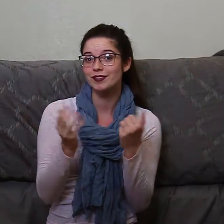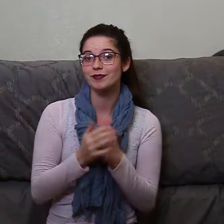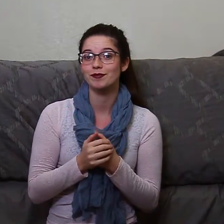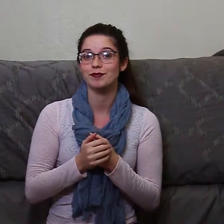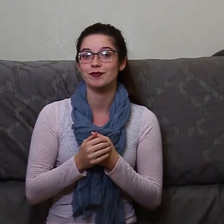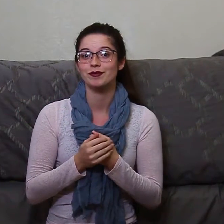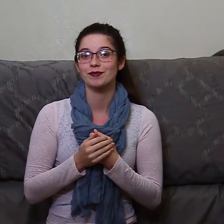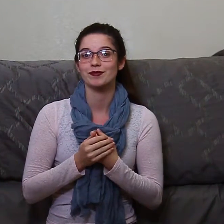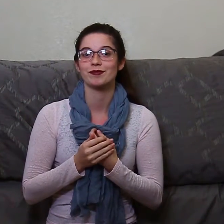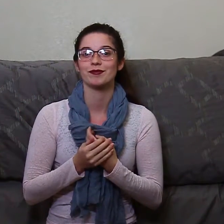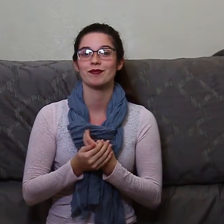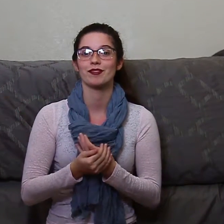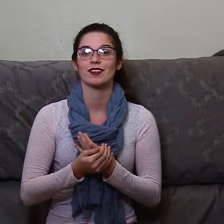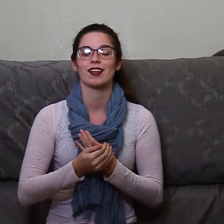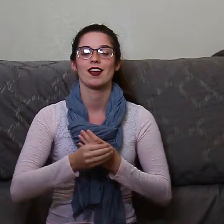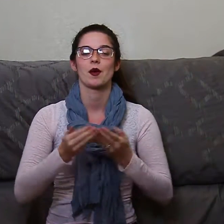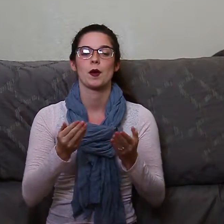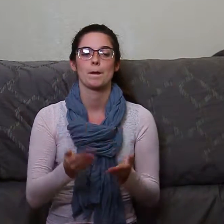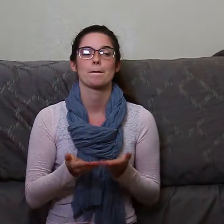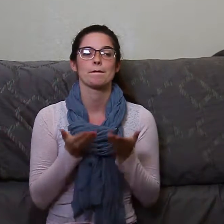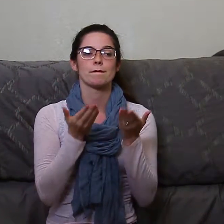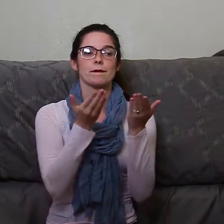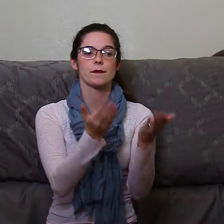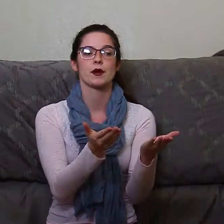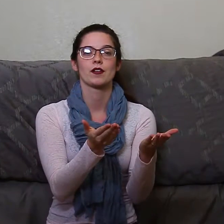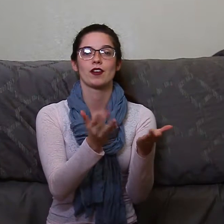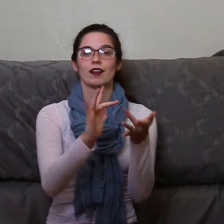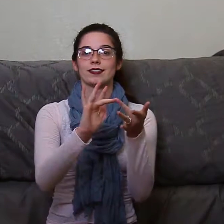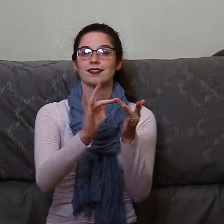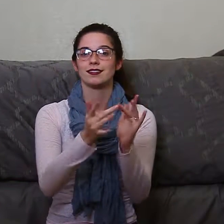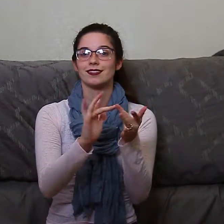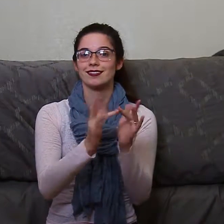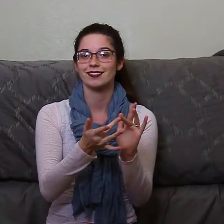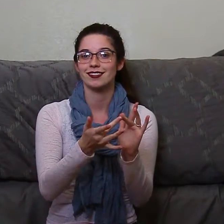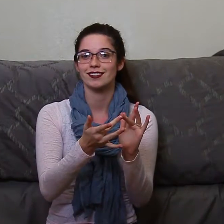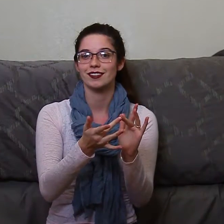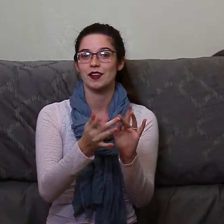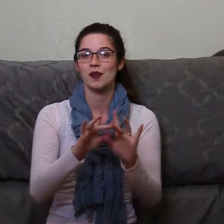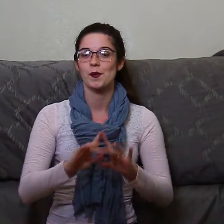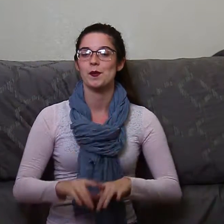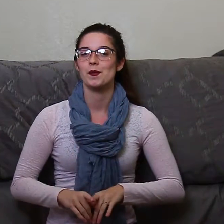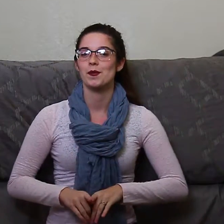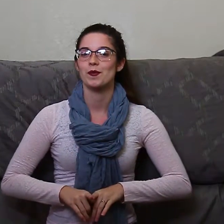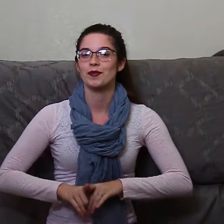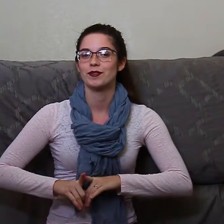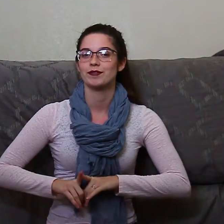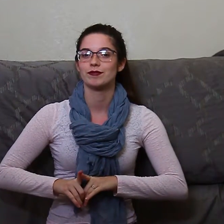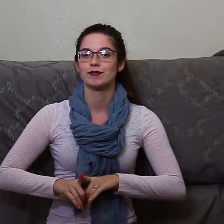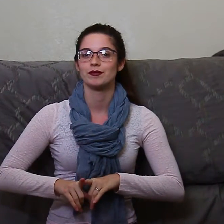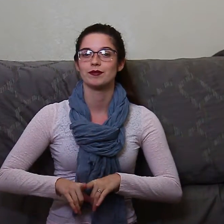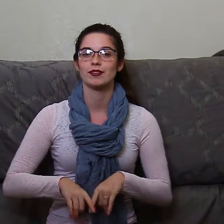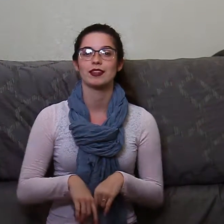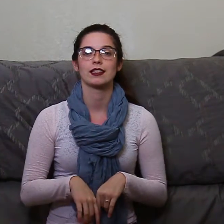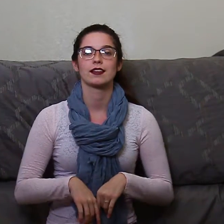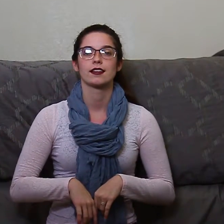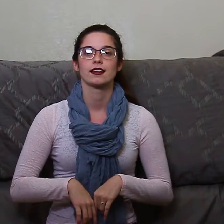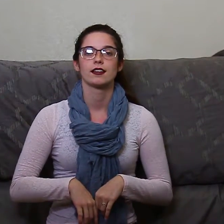thousands of dollars, depending on the size of the company and the subscription level. But pretty much every major manufacturer, design studio, and marketing company